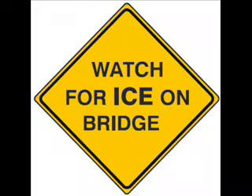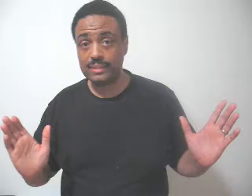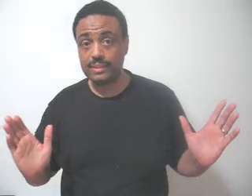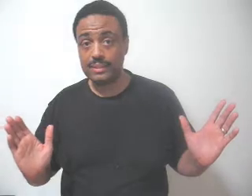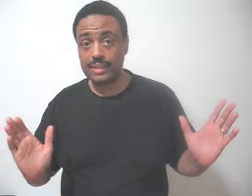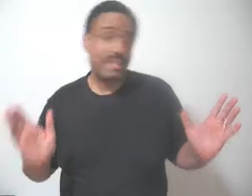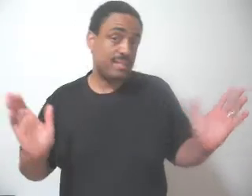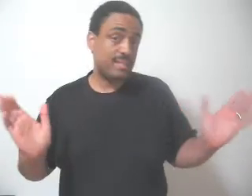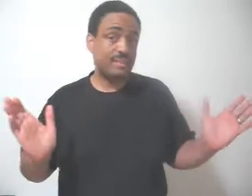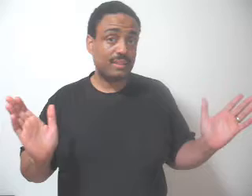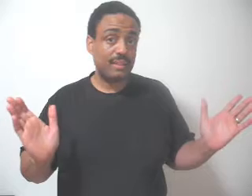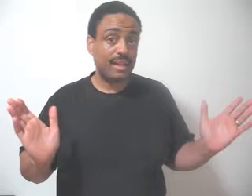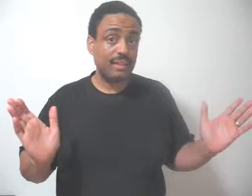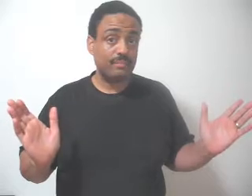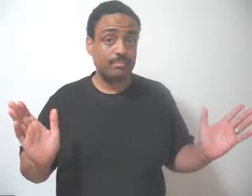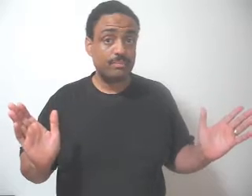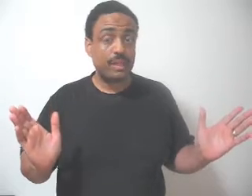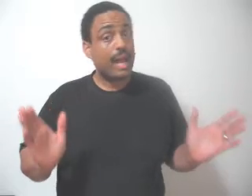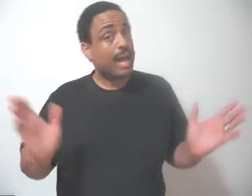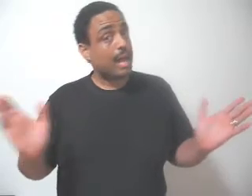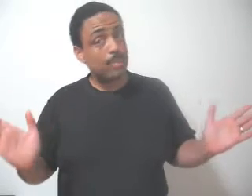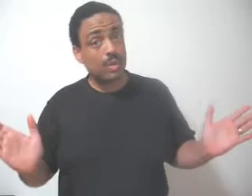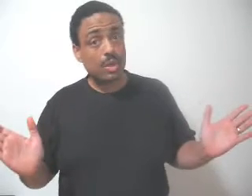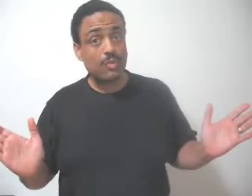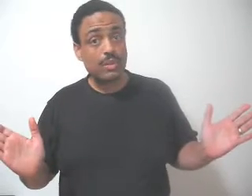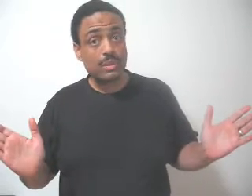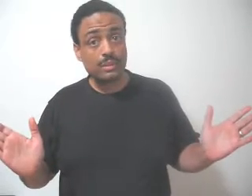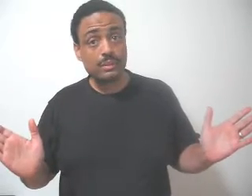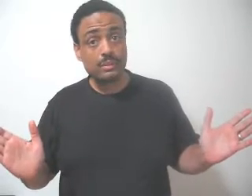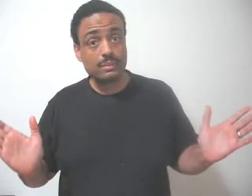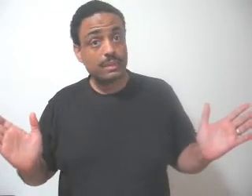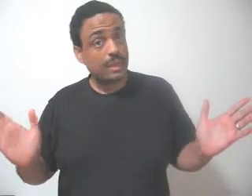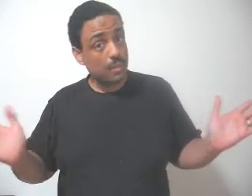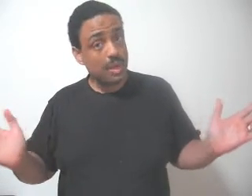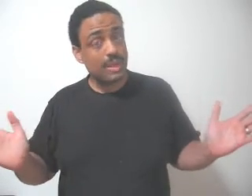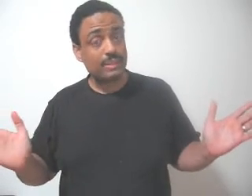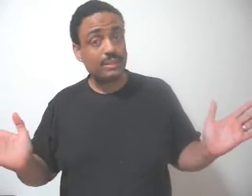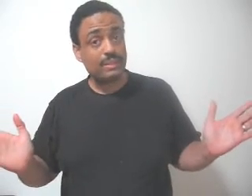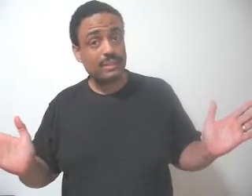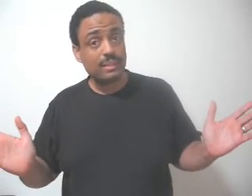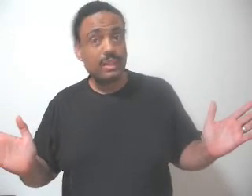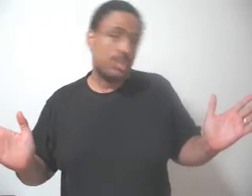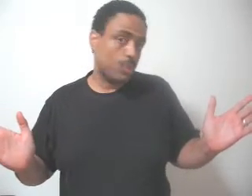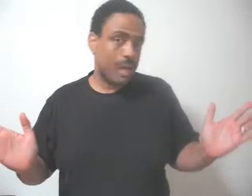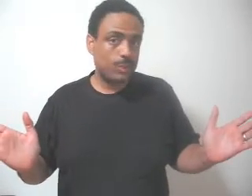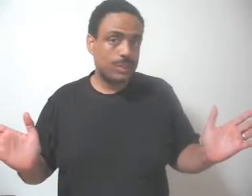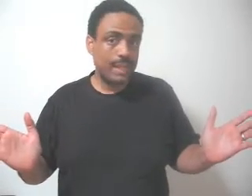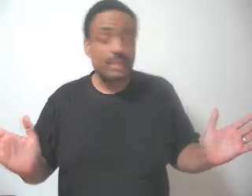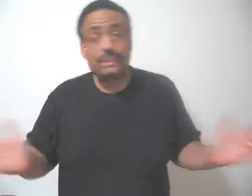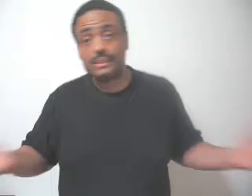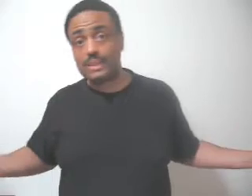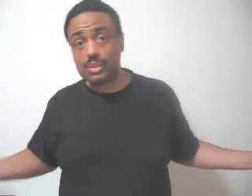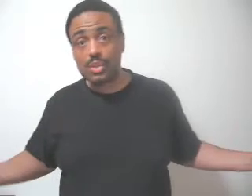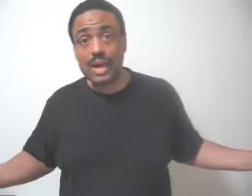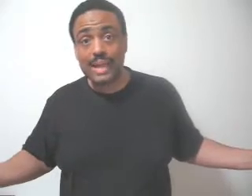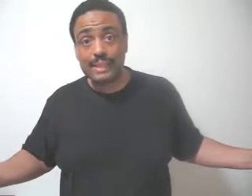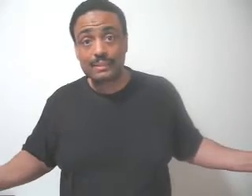I see this sign I pull over and watch two hours later still no ice